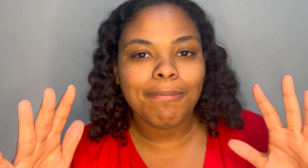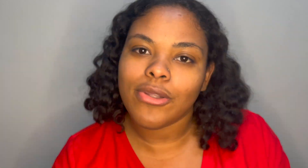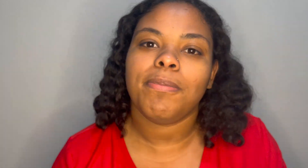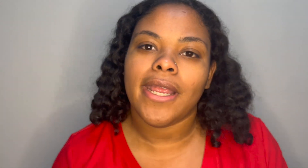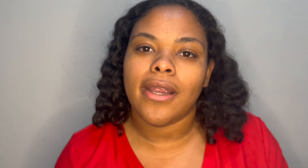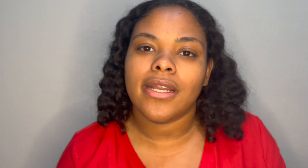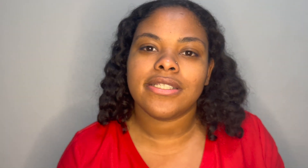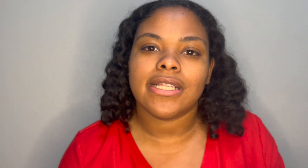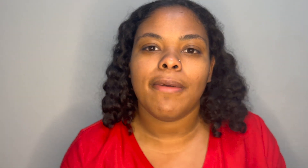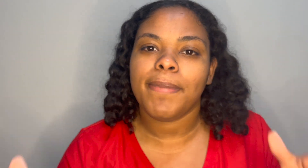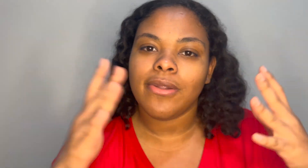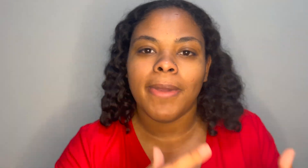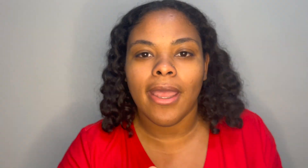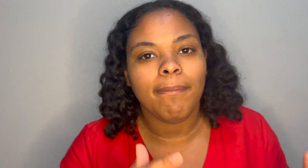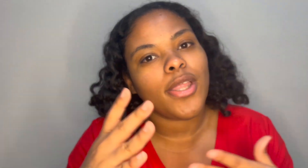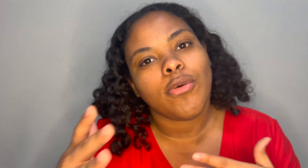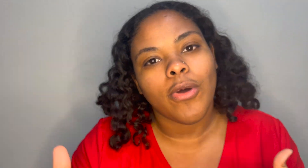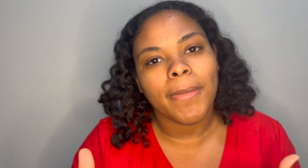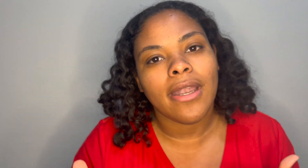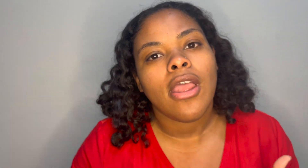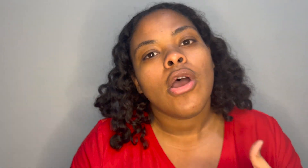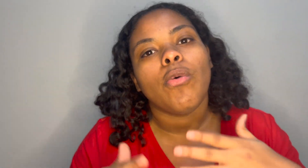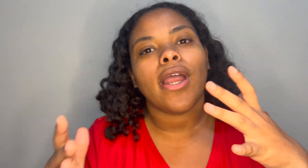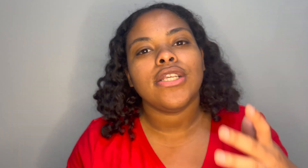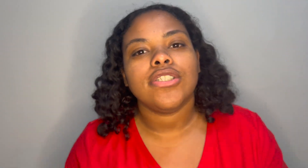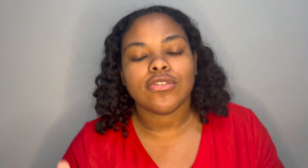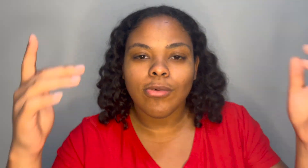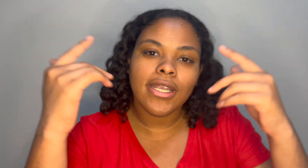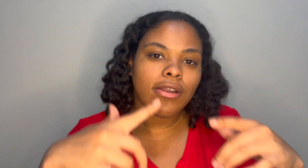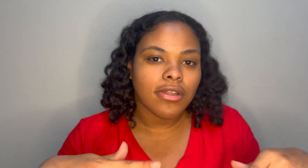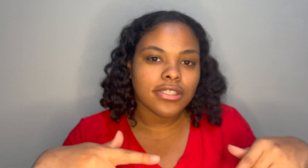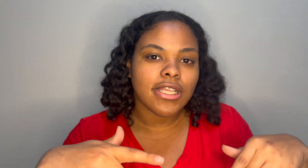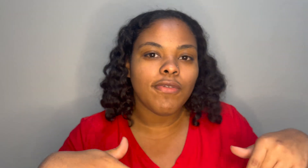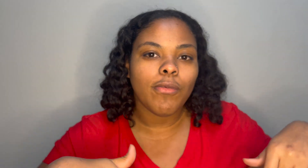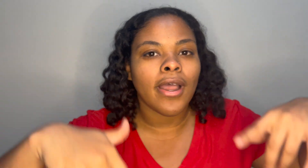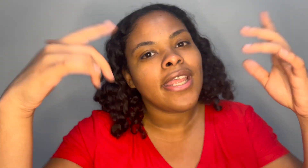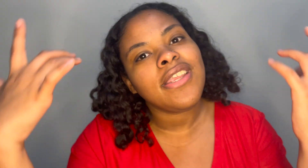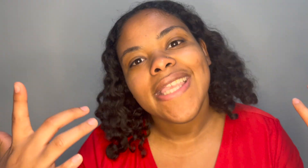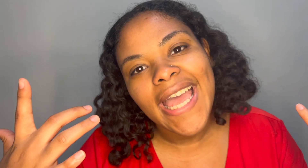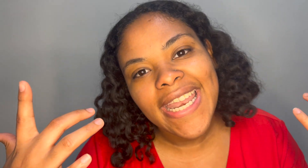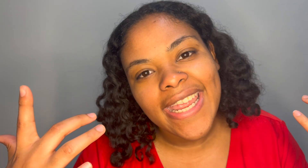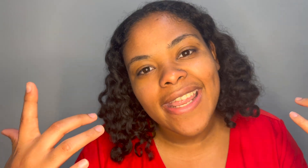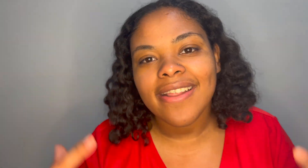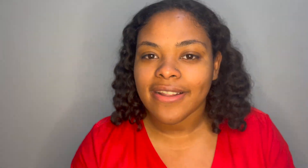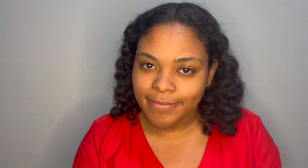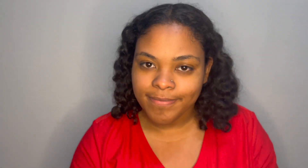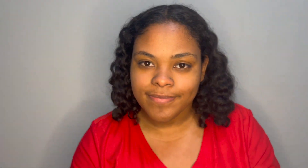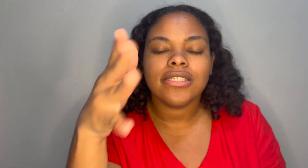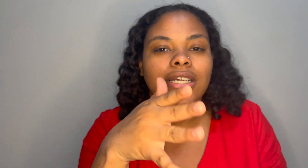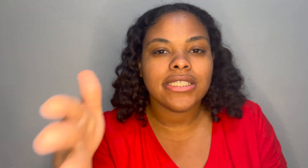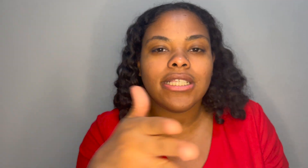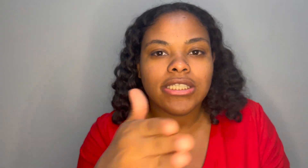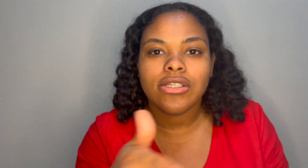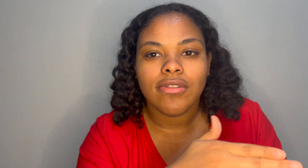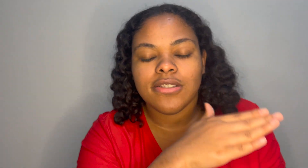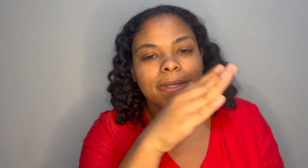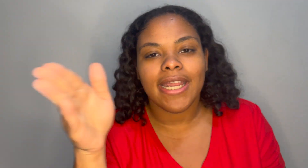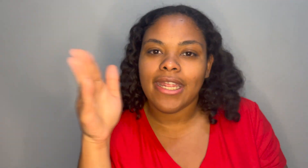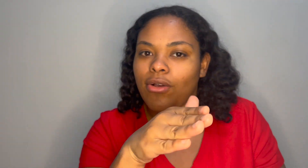build a bear it's not build a man build a woman where you just write down all the stuff you want and you get it so sorry to let you know this but that ain't gonna